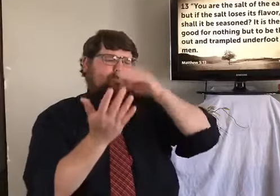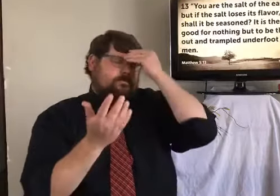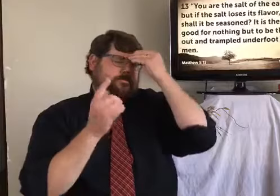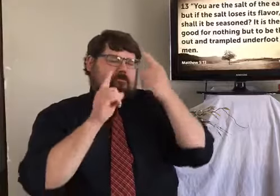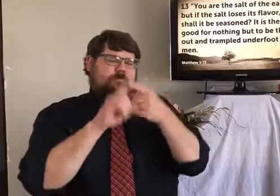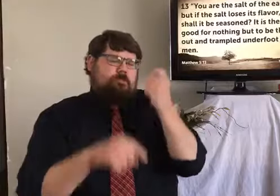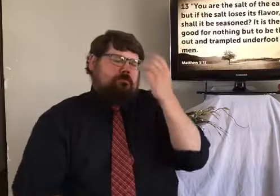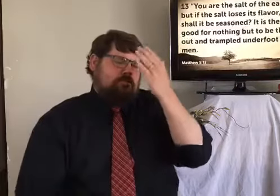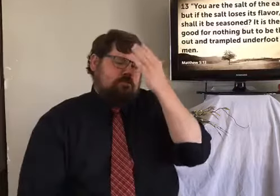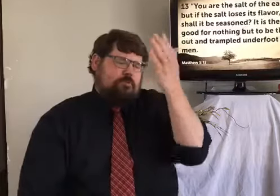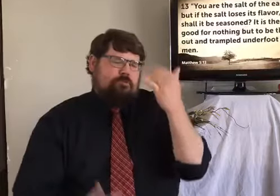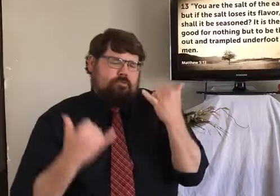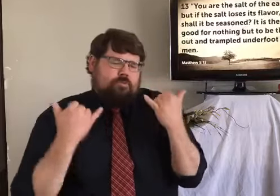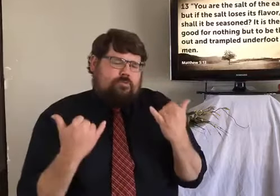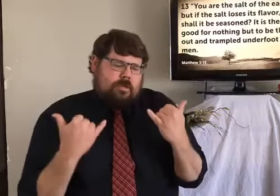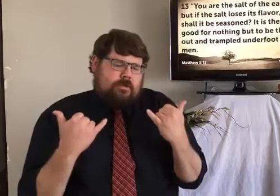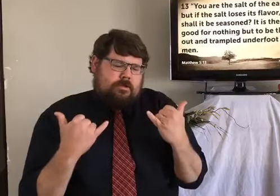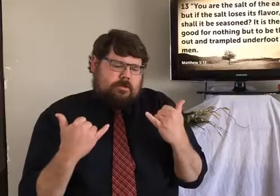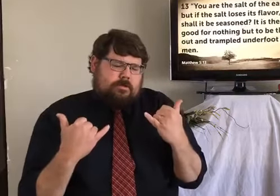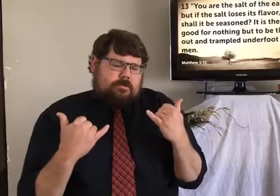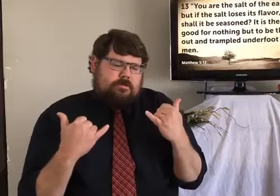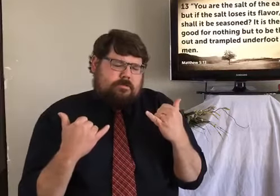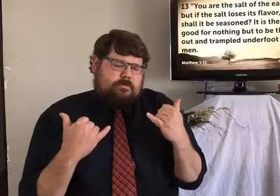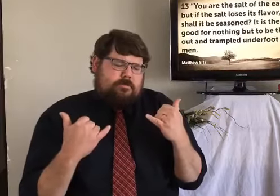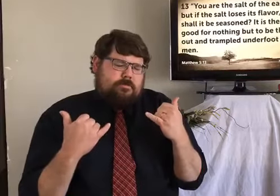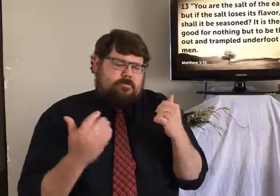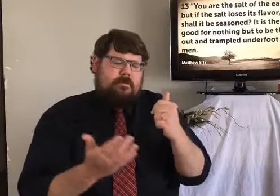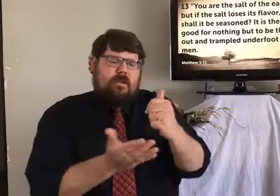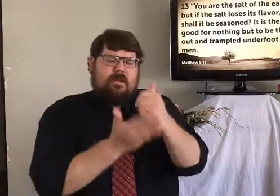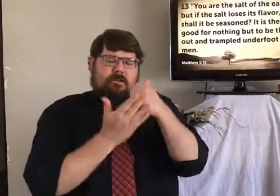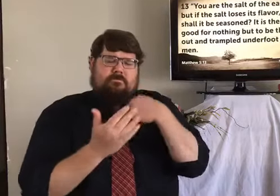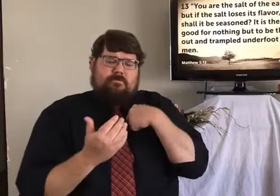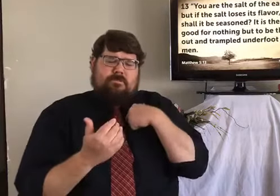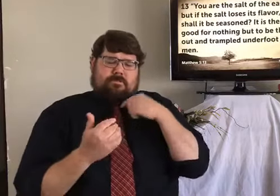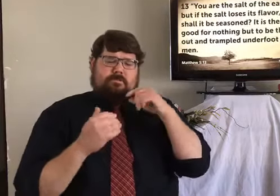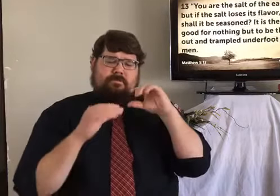we would be humble at your feet and learning from you today.